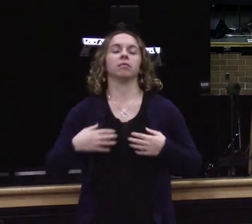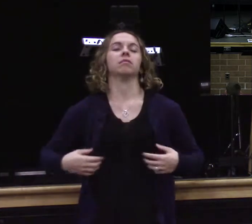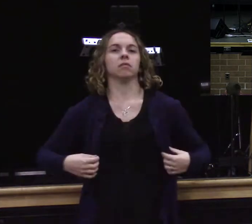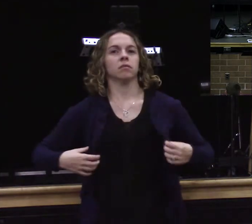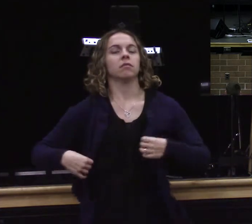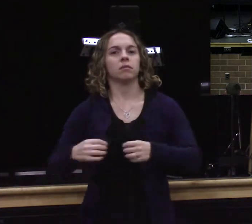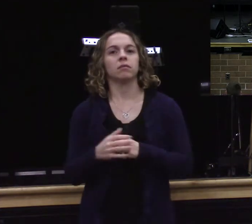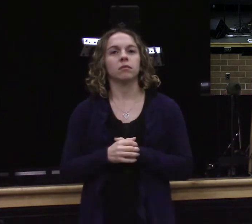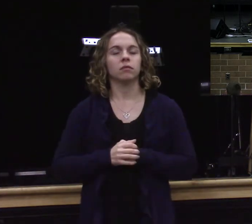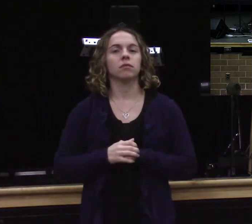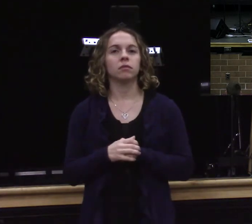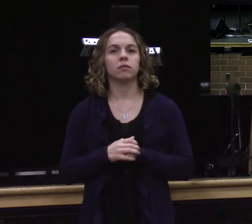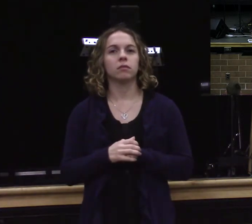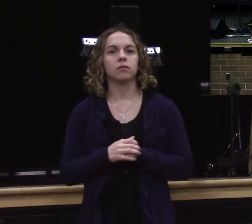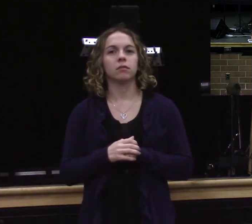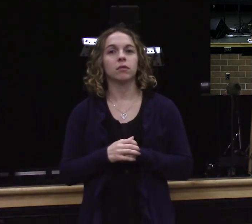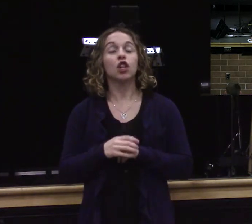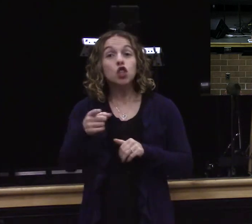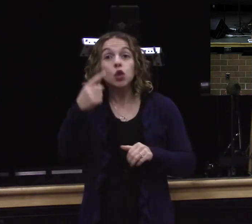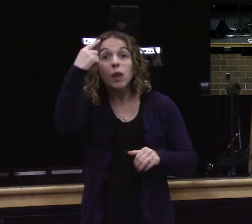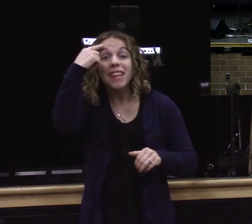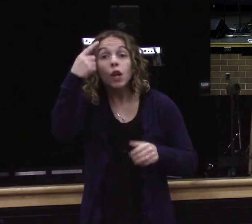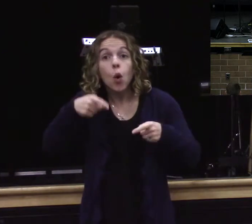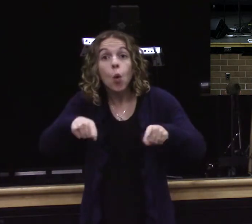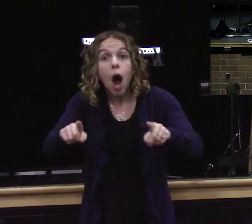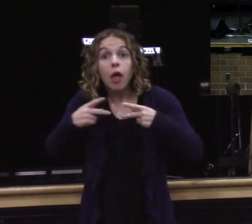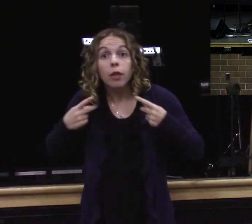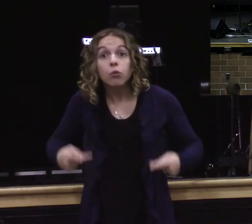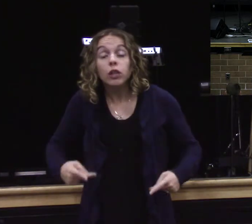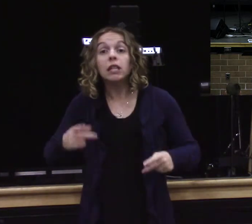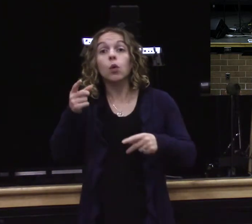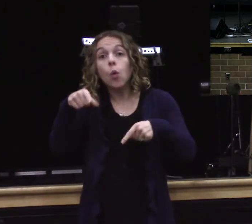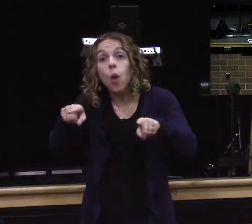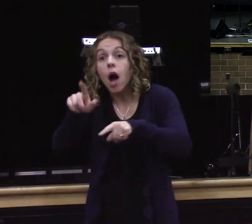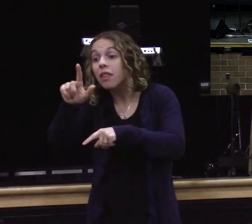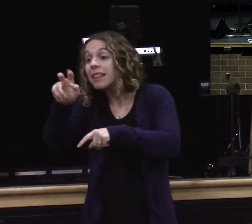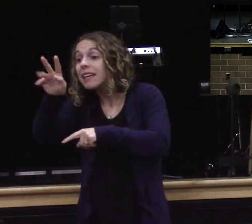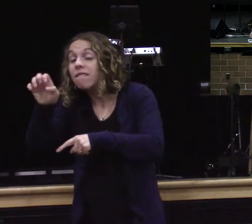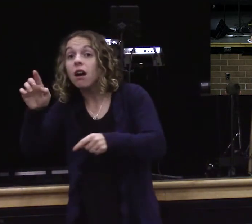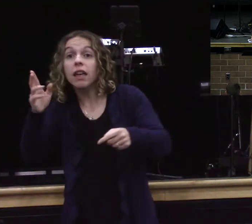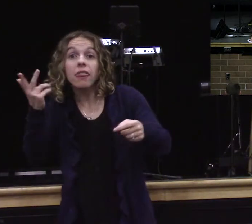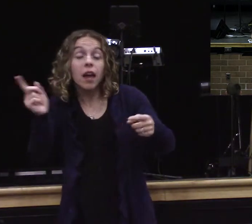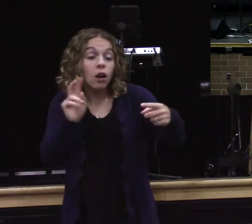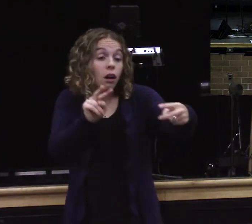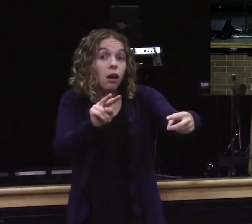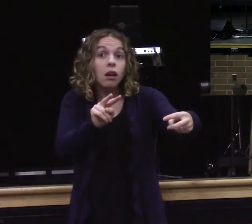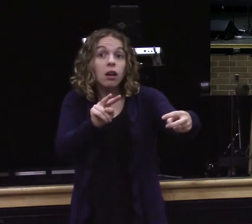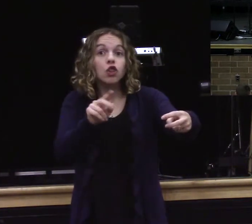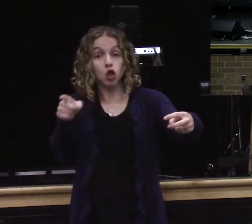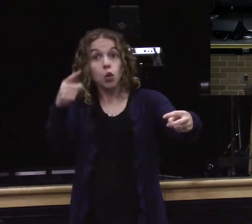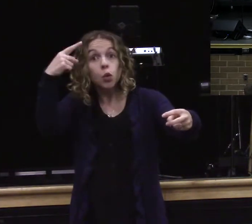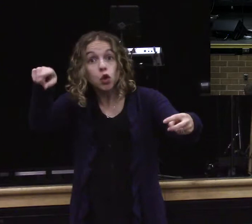they said to themselves, God loves that person? In their need, in their hurt, in their pain, God